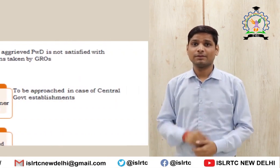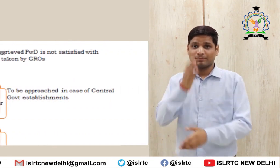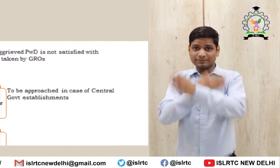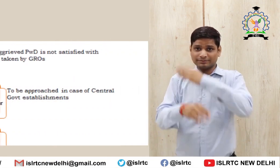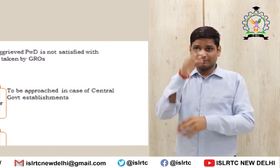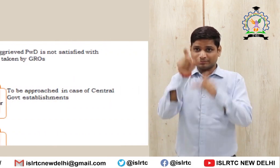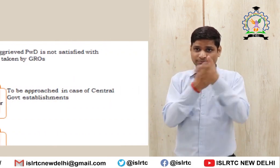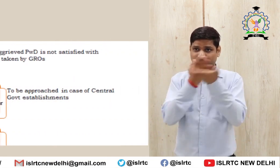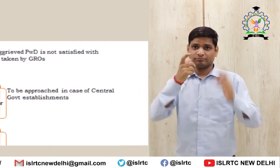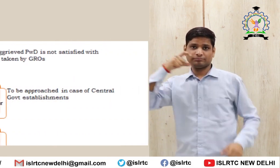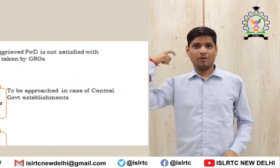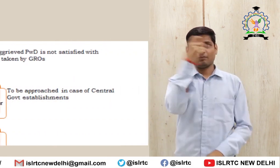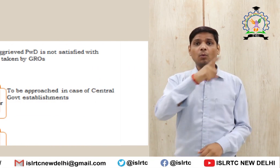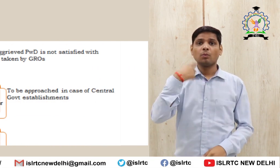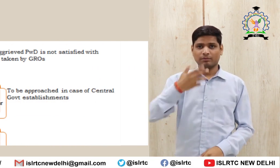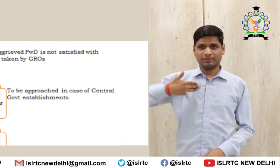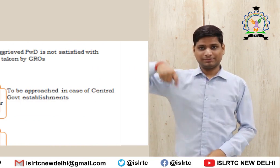Chief Commissioner for PWDs